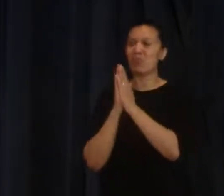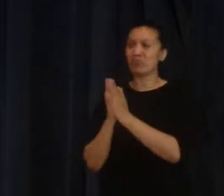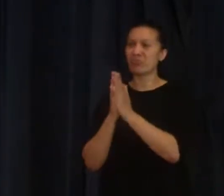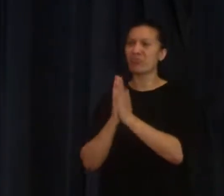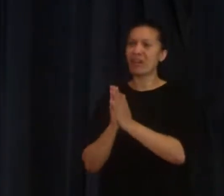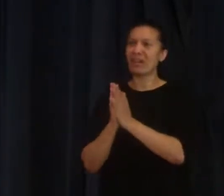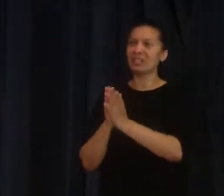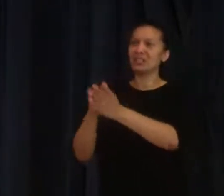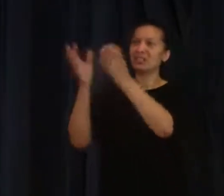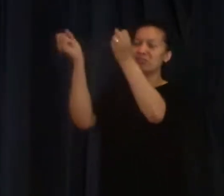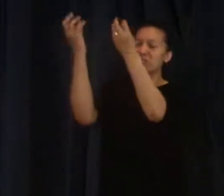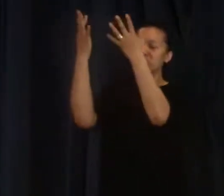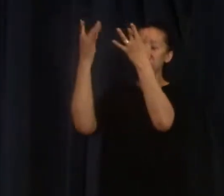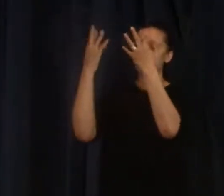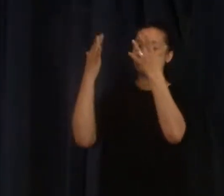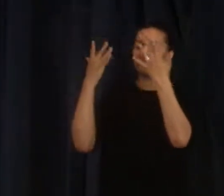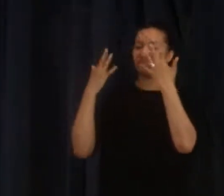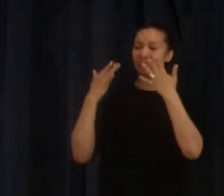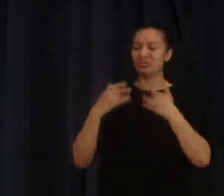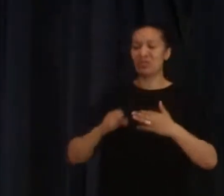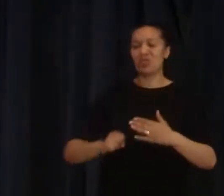just refreshes me